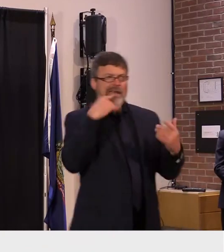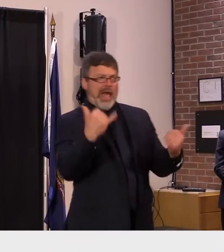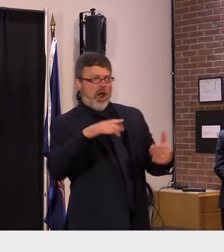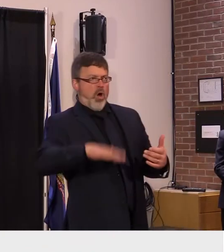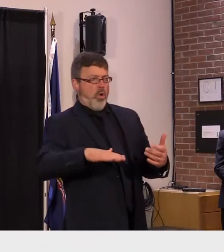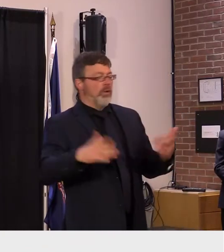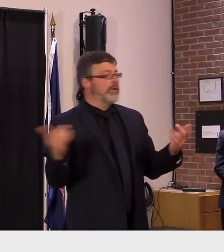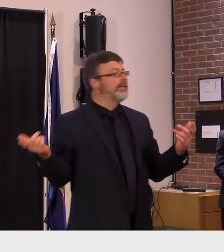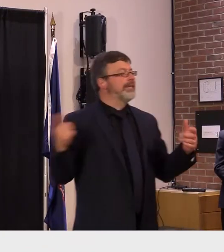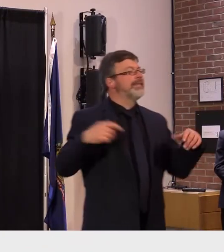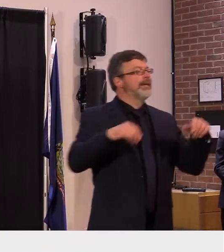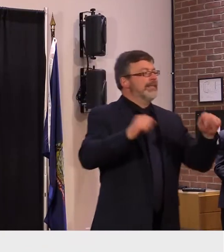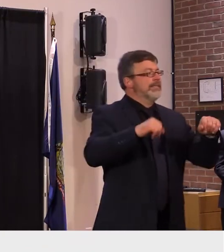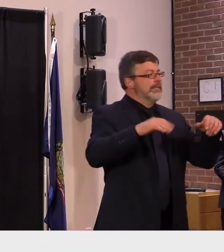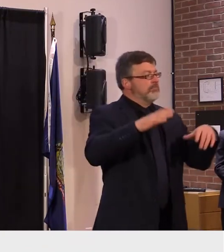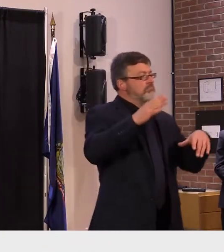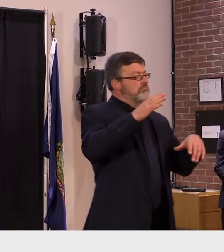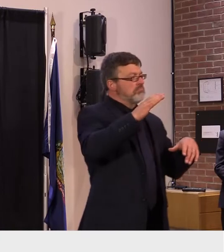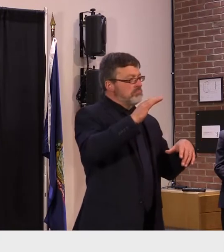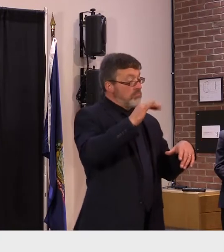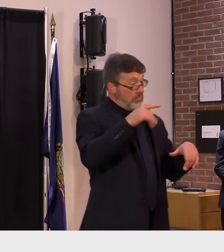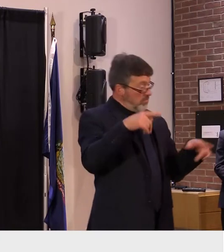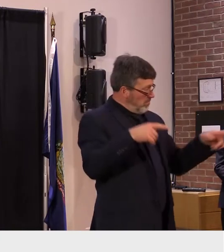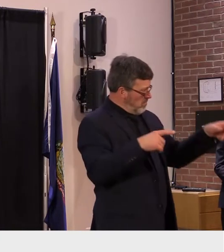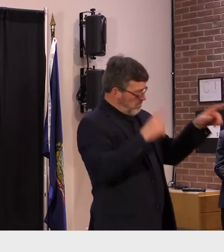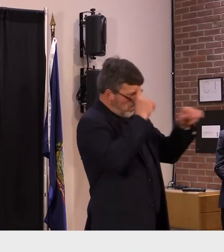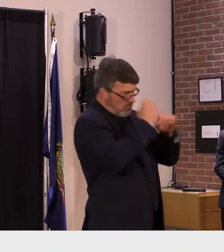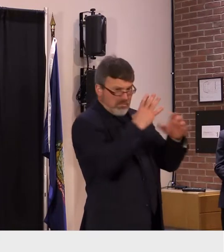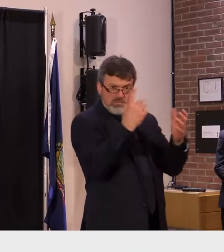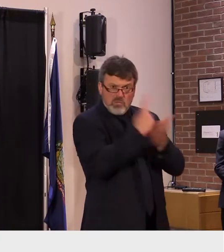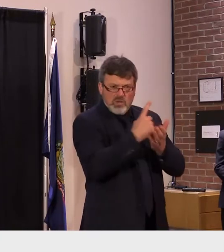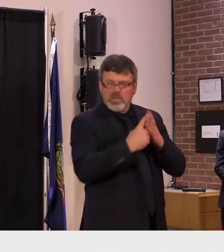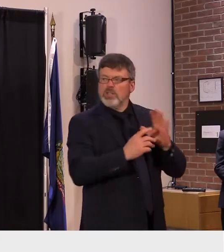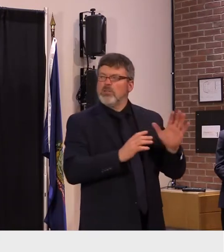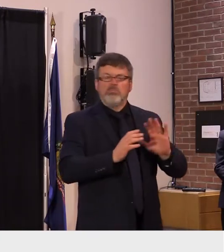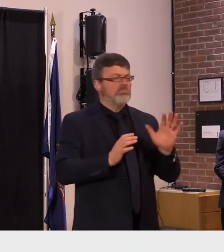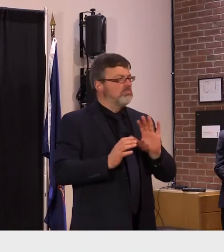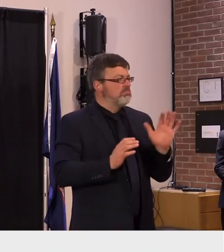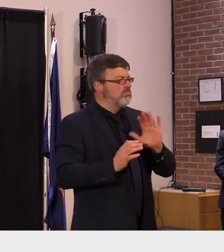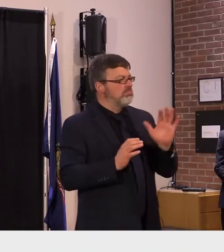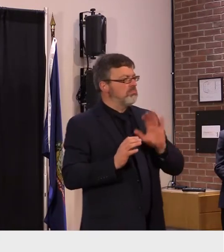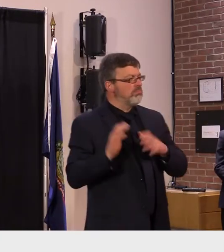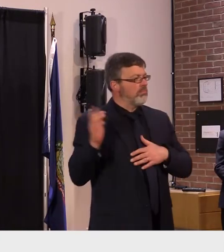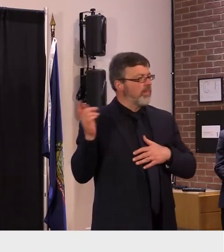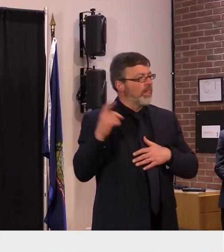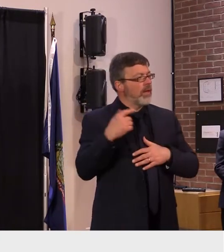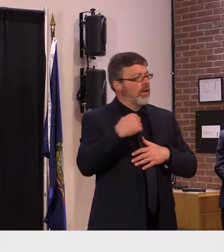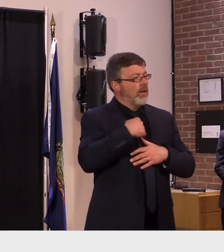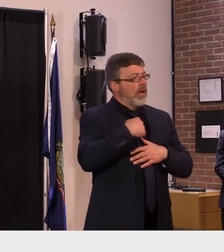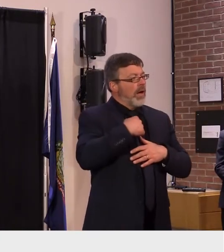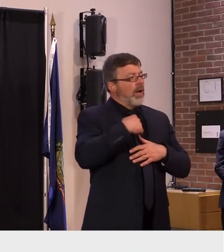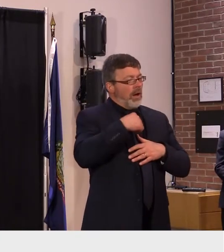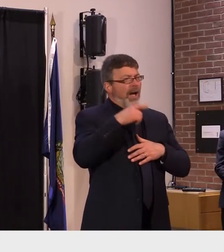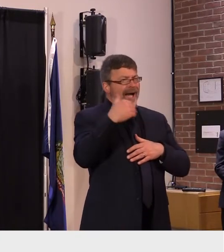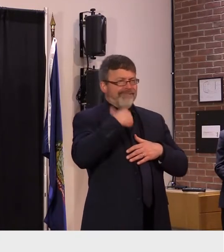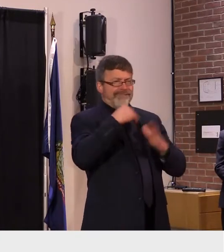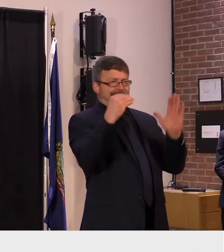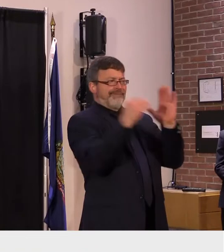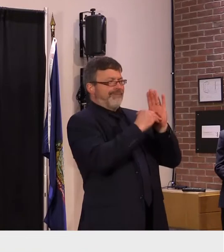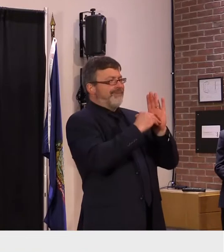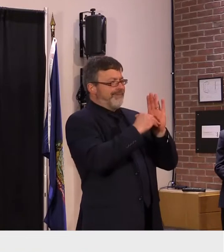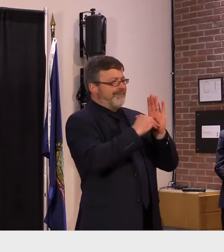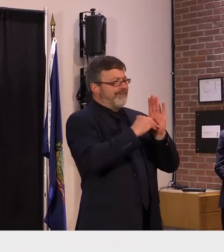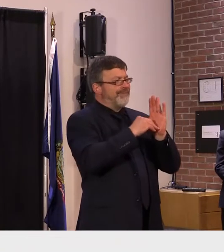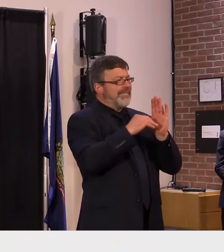expecting this report to come out every week yes and and that report is available on there so we've heard stories like you just told me